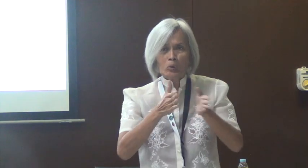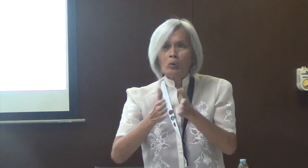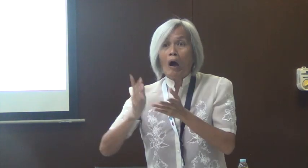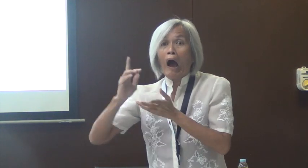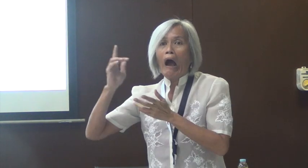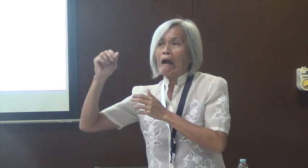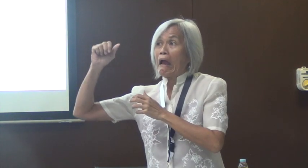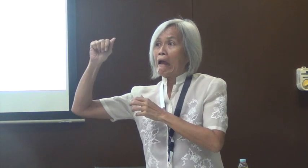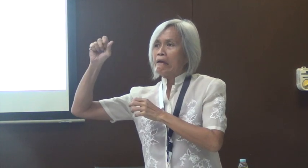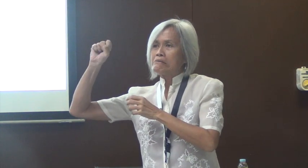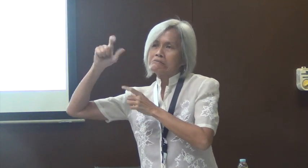organizations.